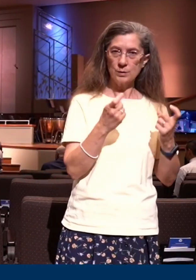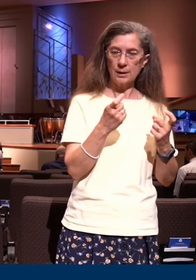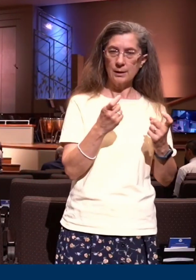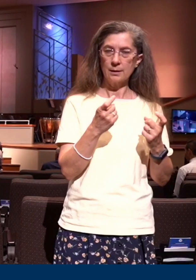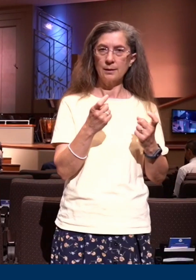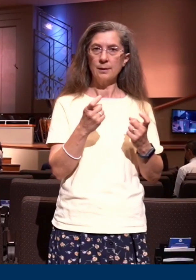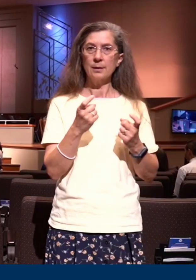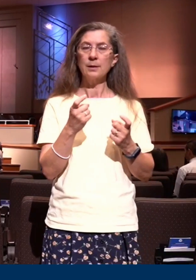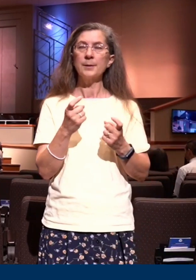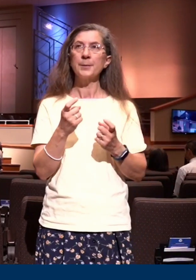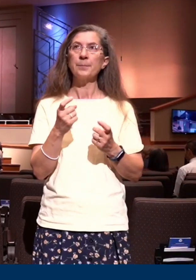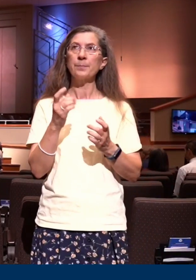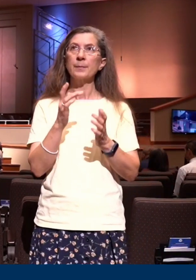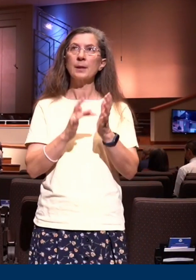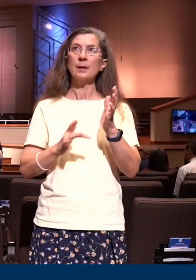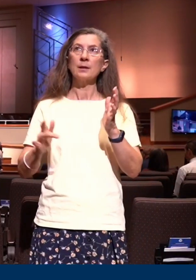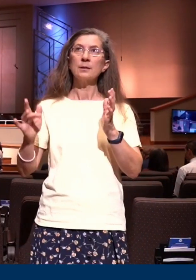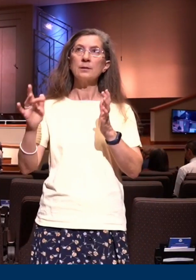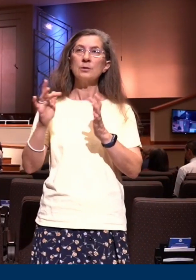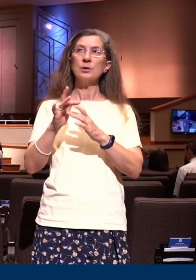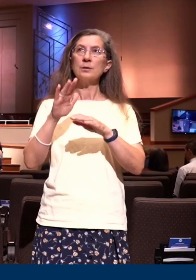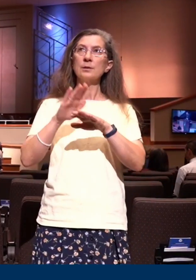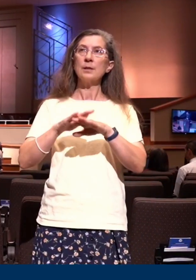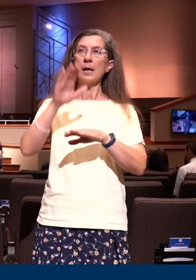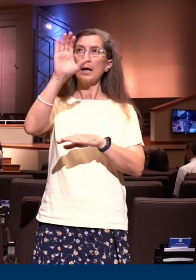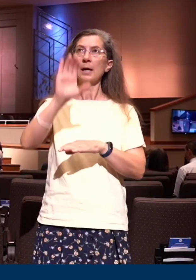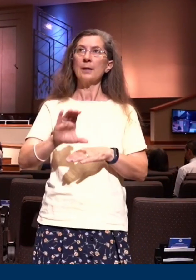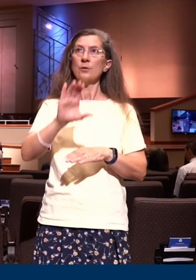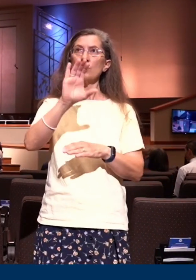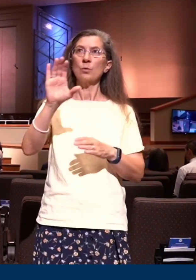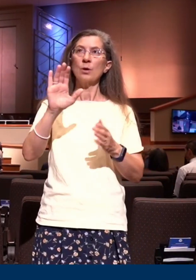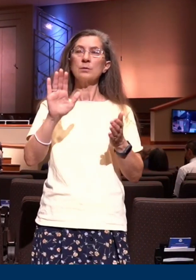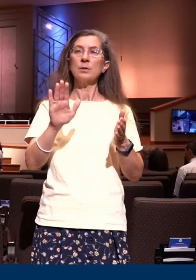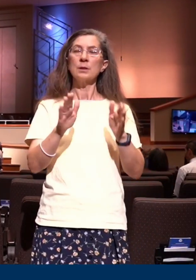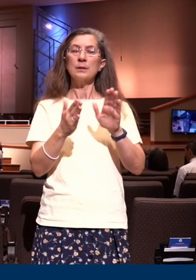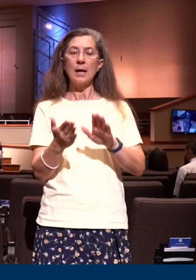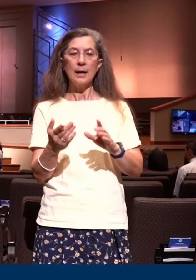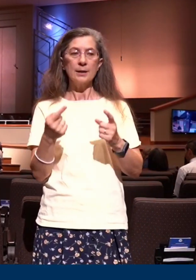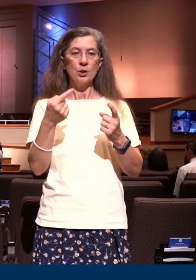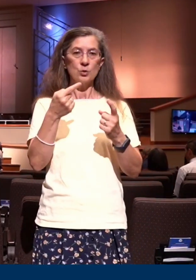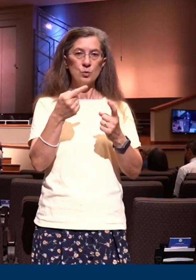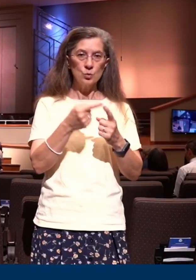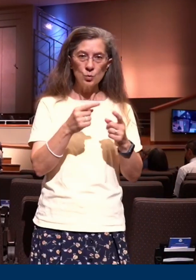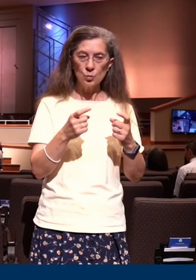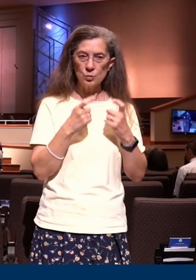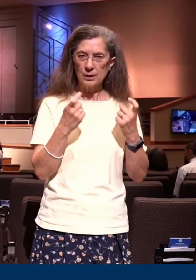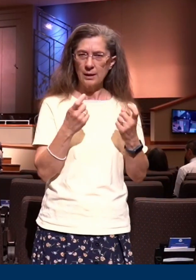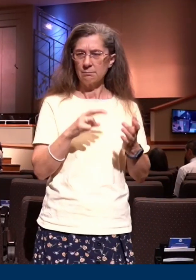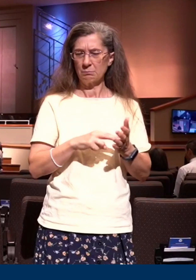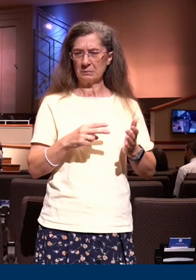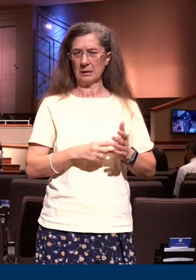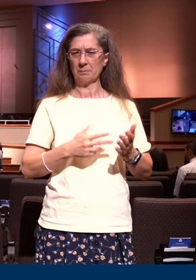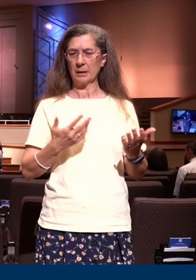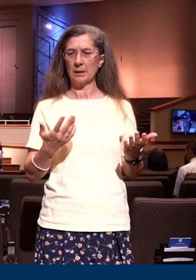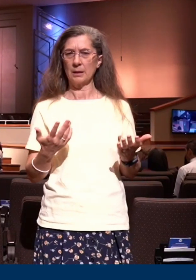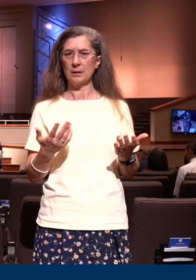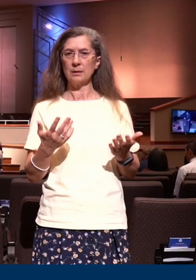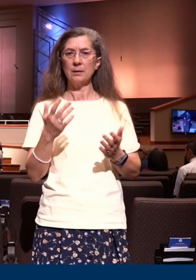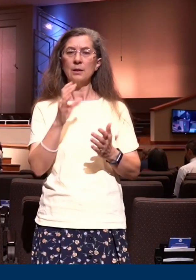dying to sin not for it in this particular verse what is meant by that Christ is